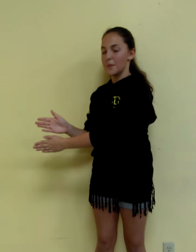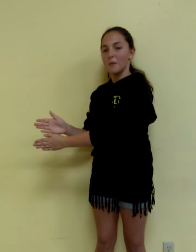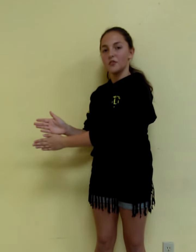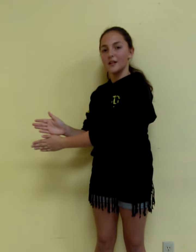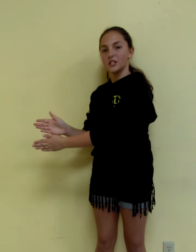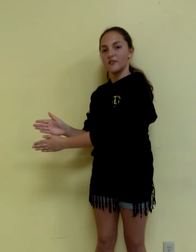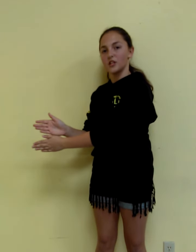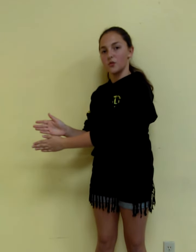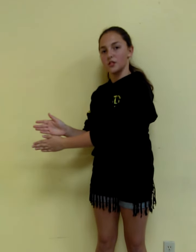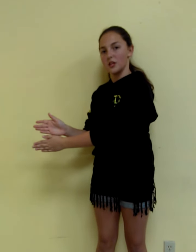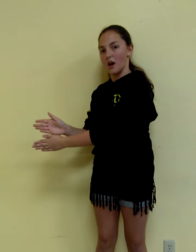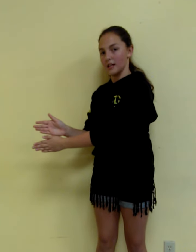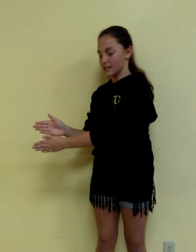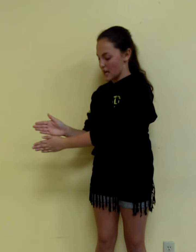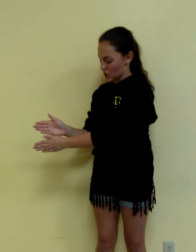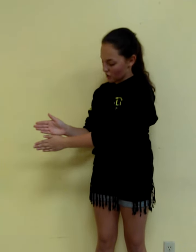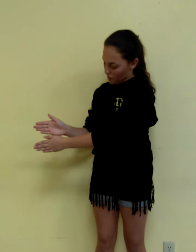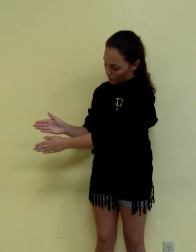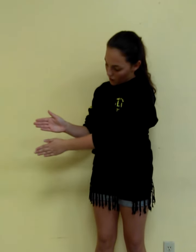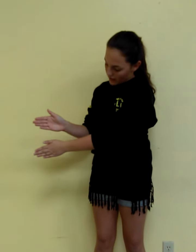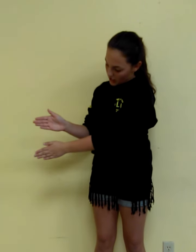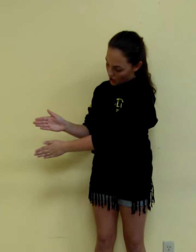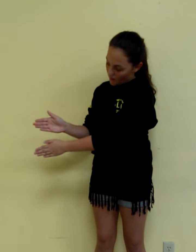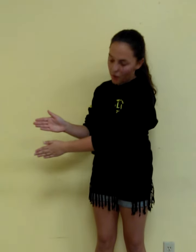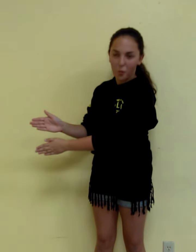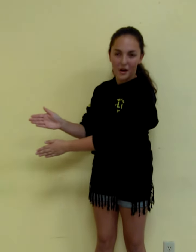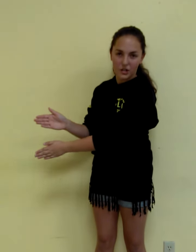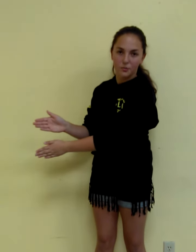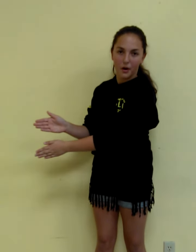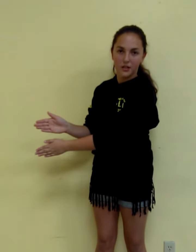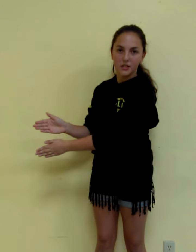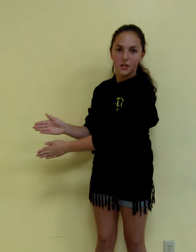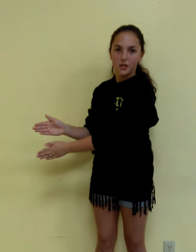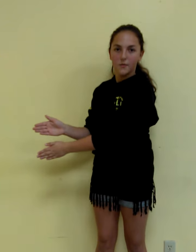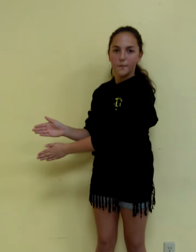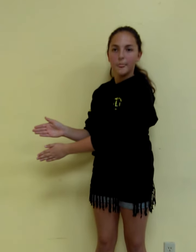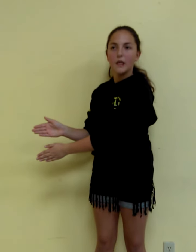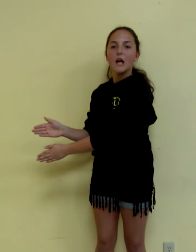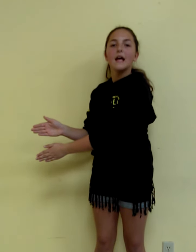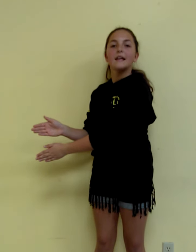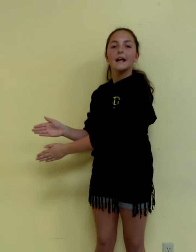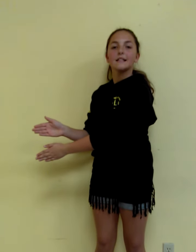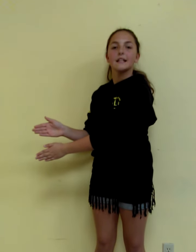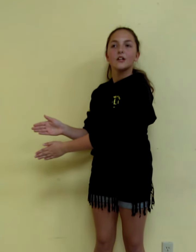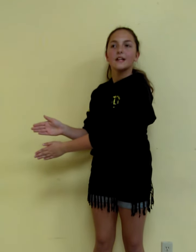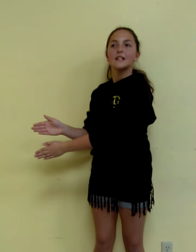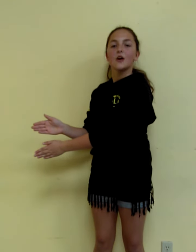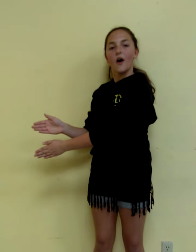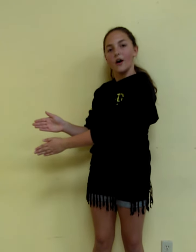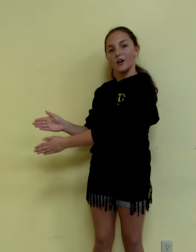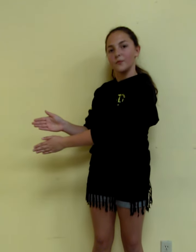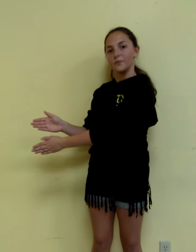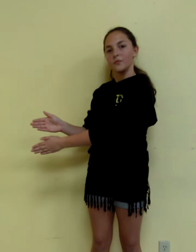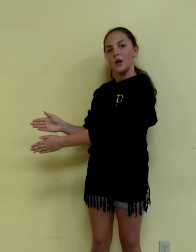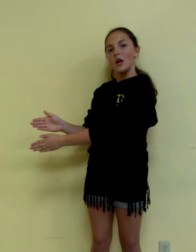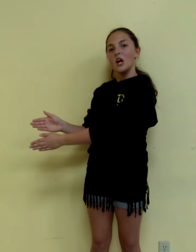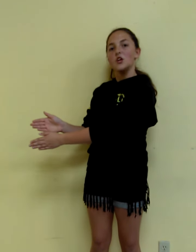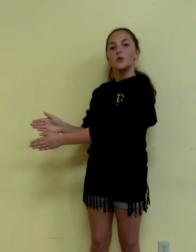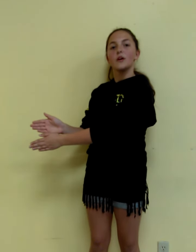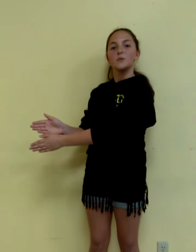the palm of your right is going to face towards the audience, and you're going to move about one inch apart. Next letter is R. You're going to